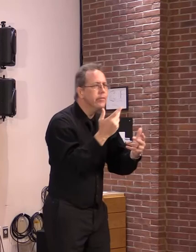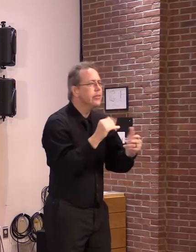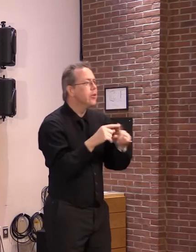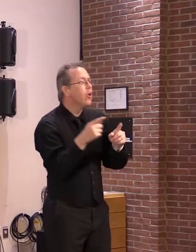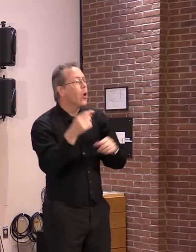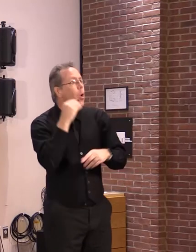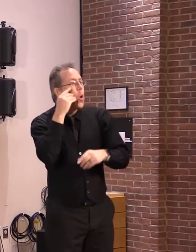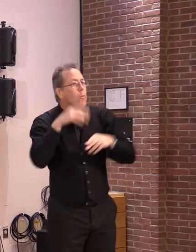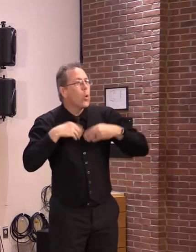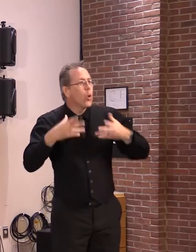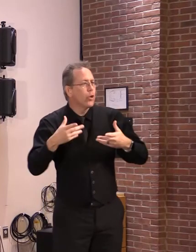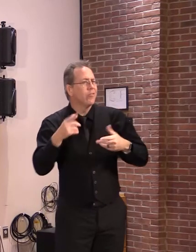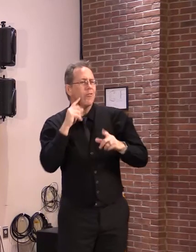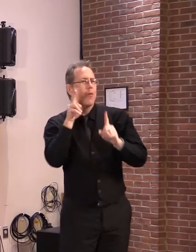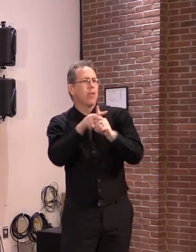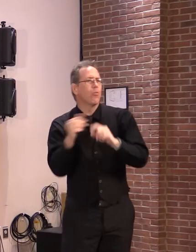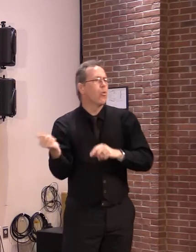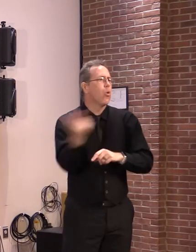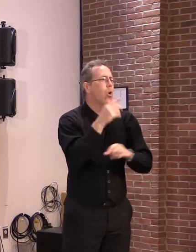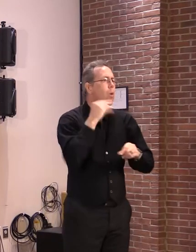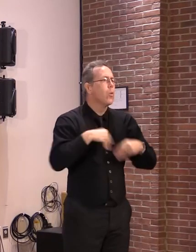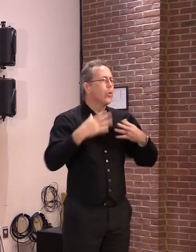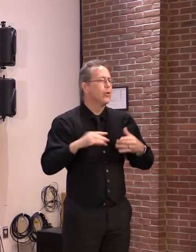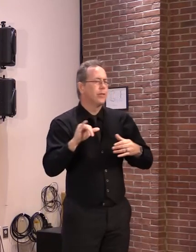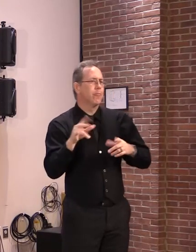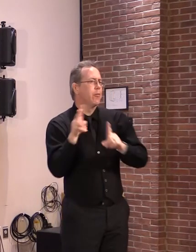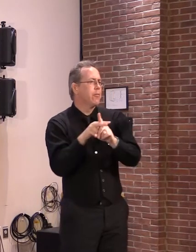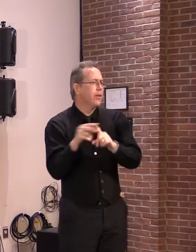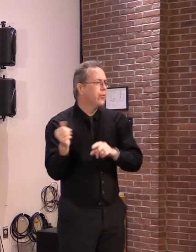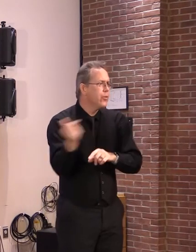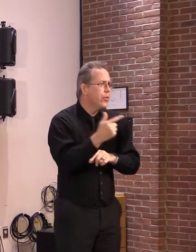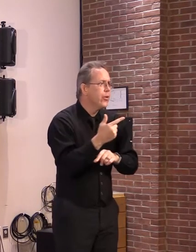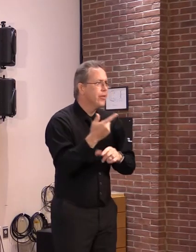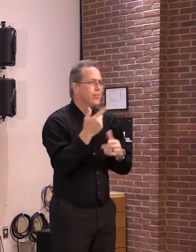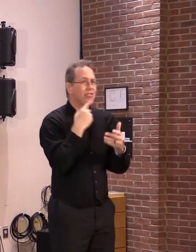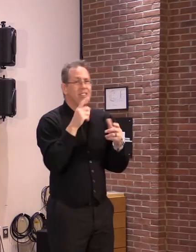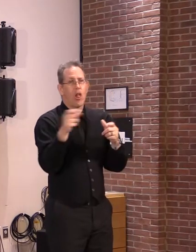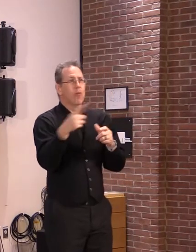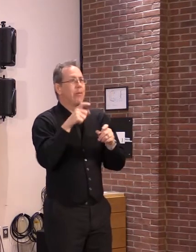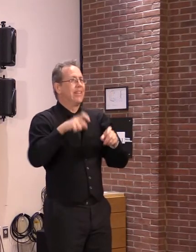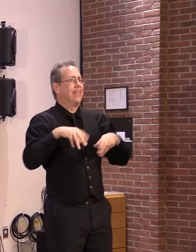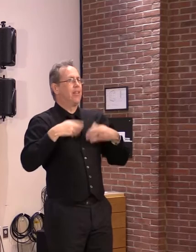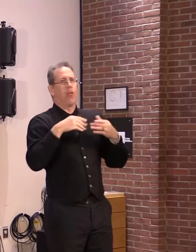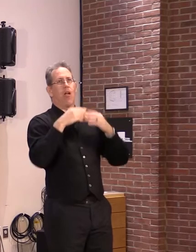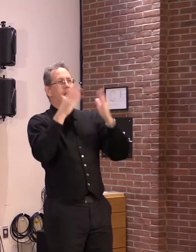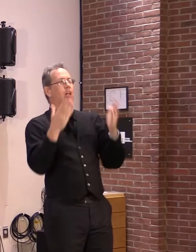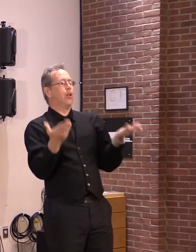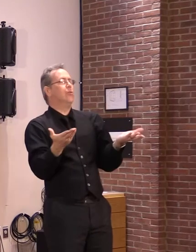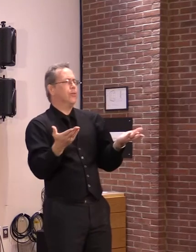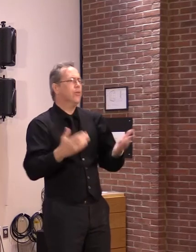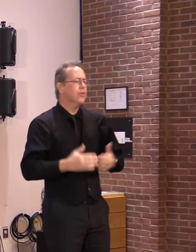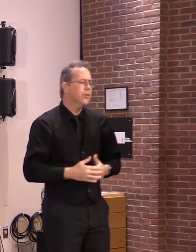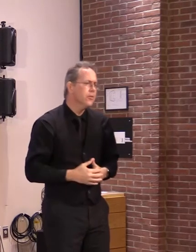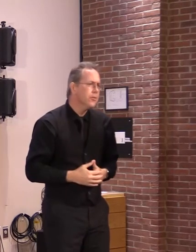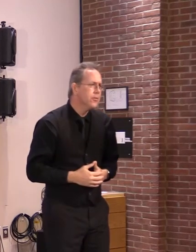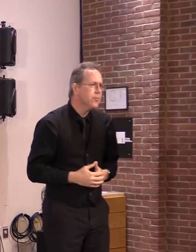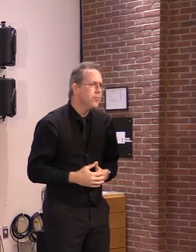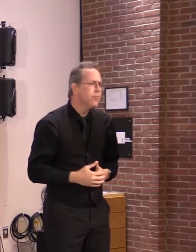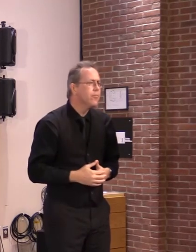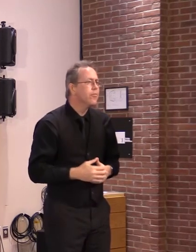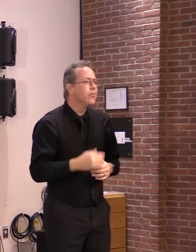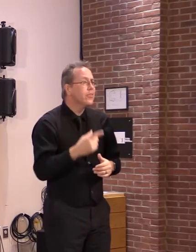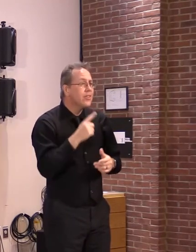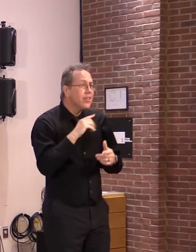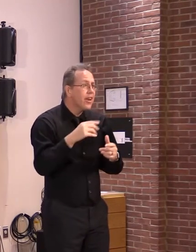provide more permanent housing for those who are in need. And I think that it is, you know, it's a milestone in everyone's